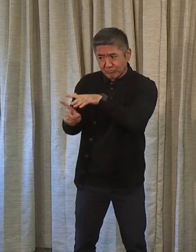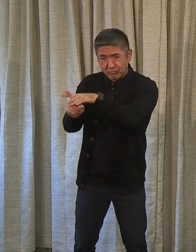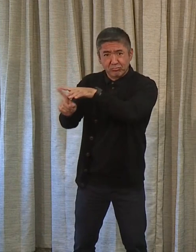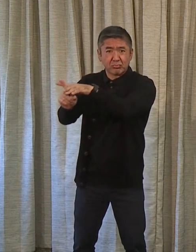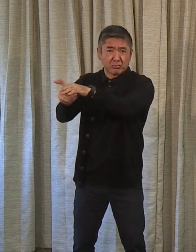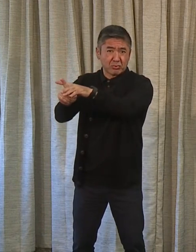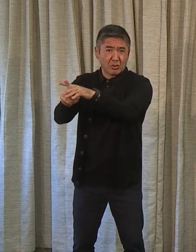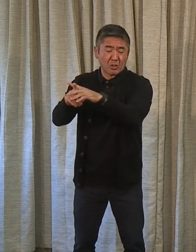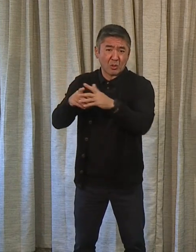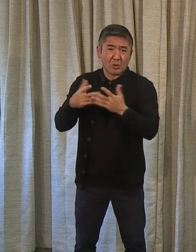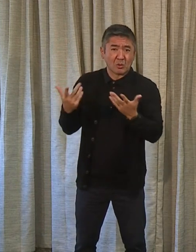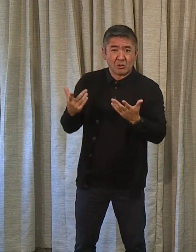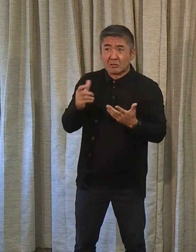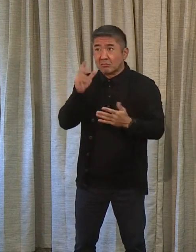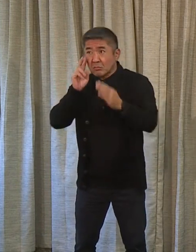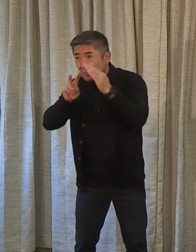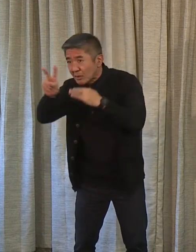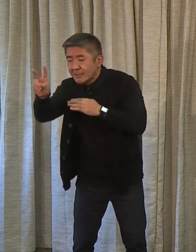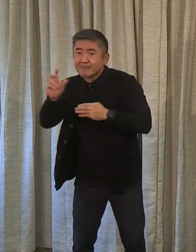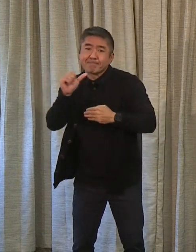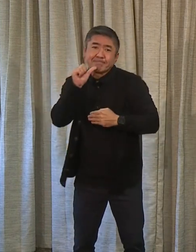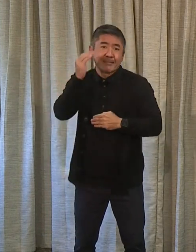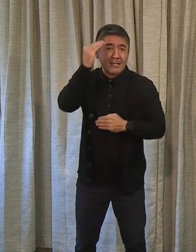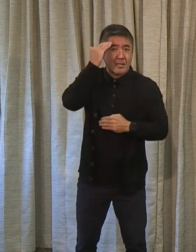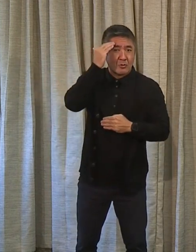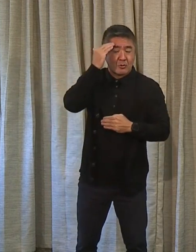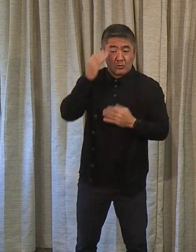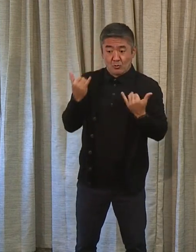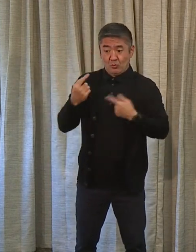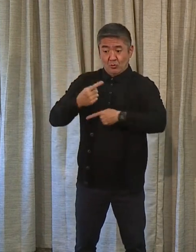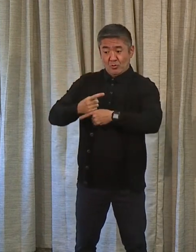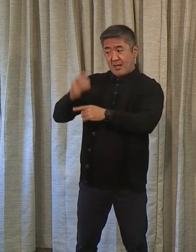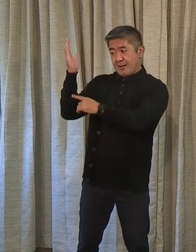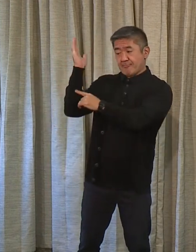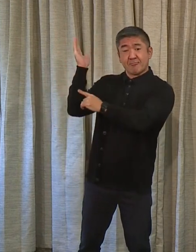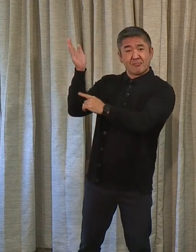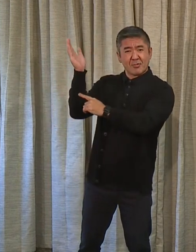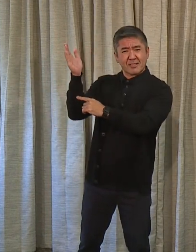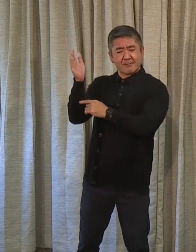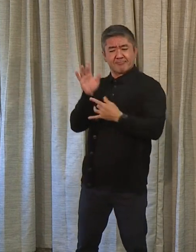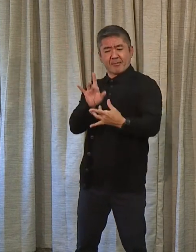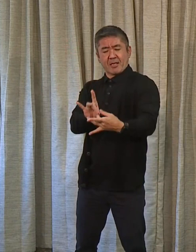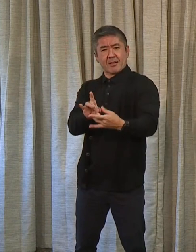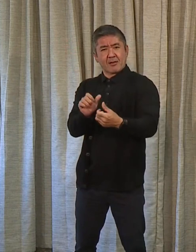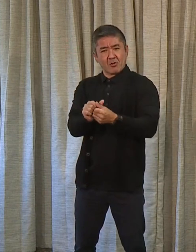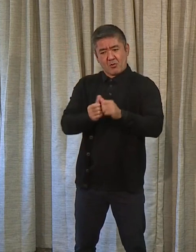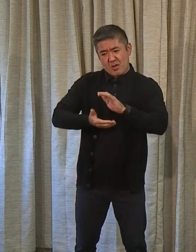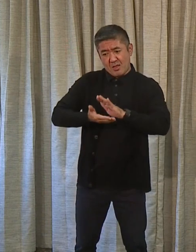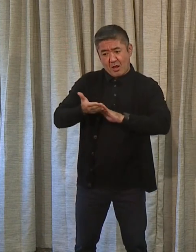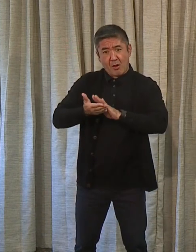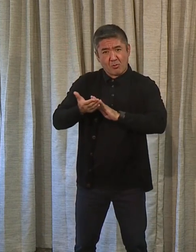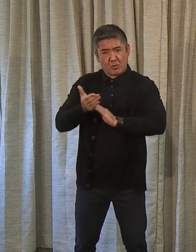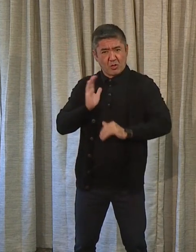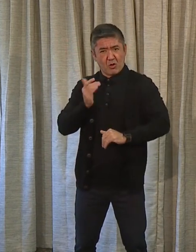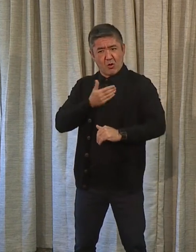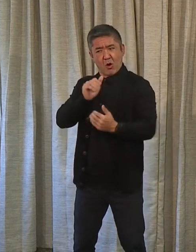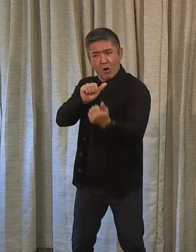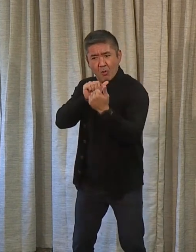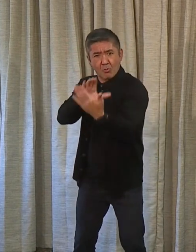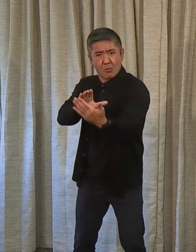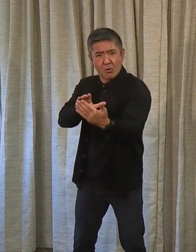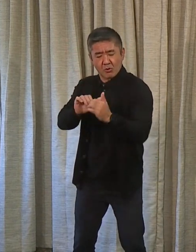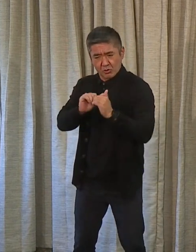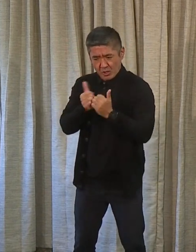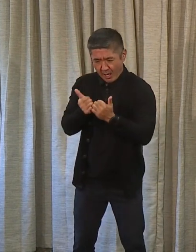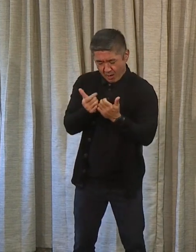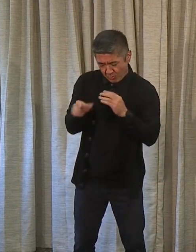given the uncertainty of the times. What we're going to present today really has a lot to do with our operating philosophy, how we molded